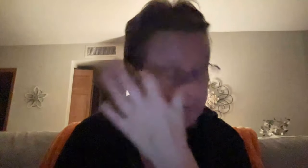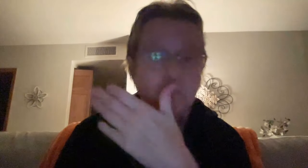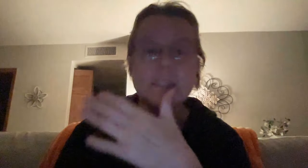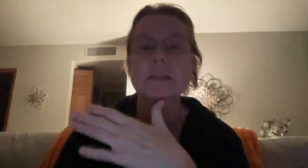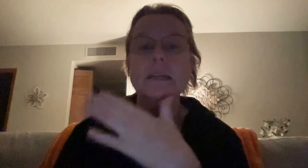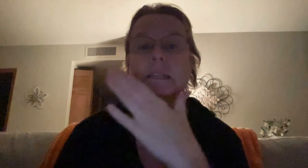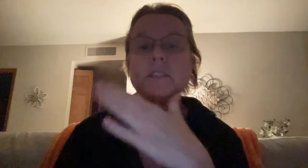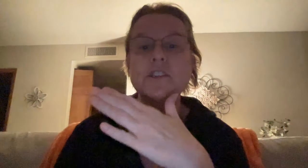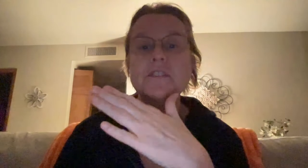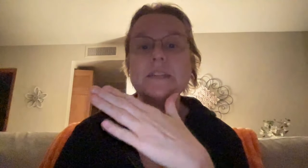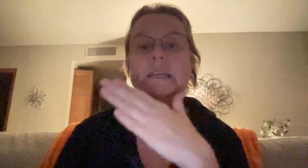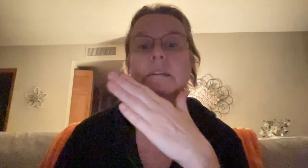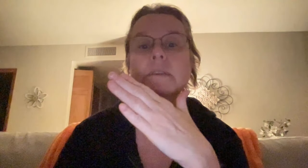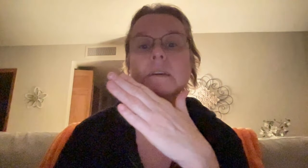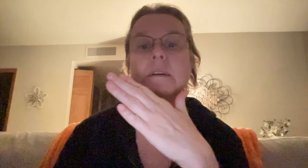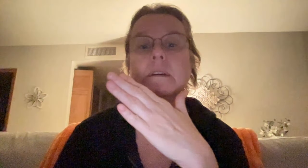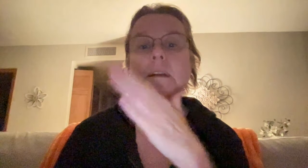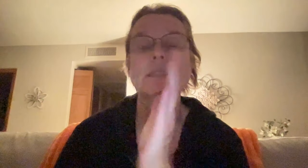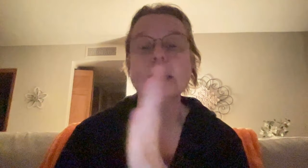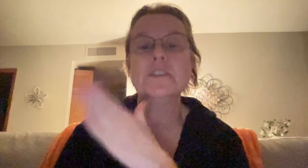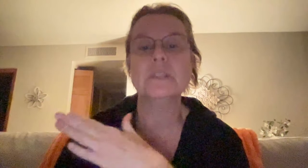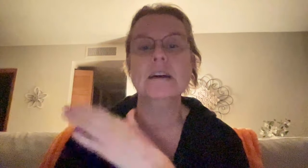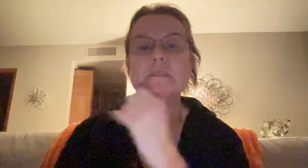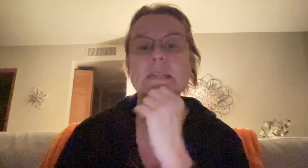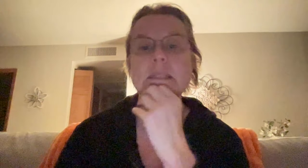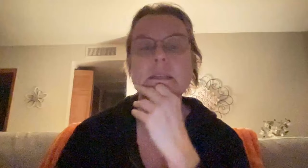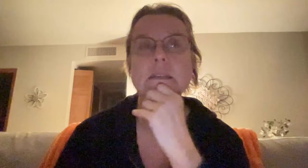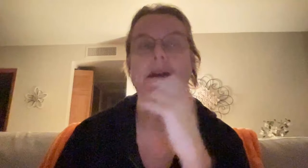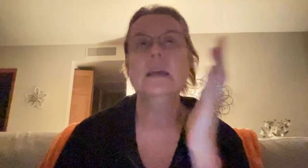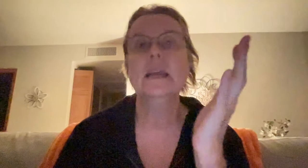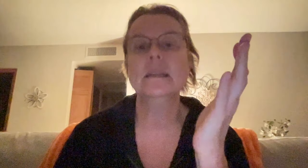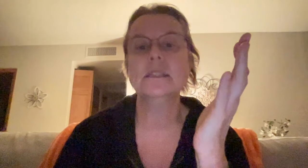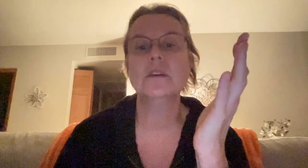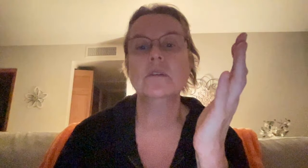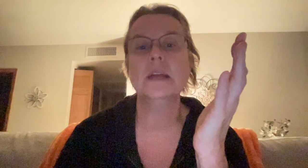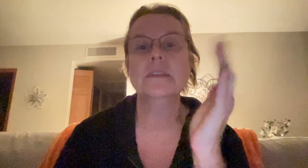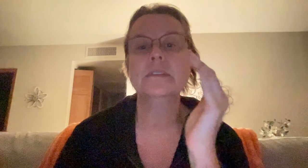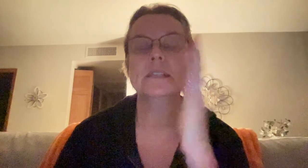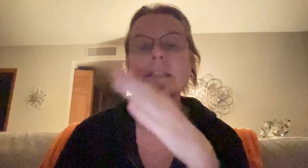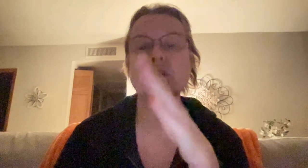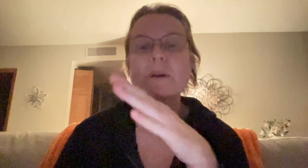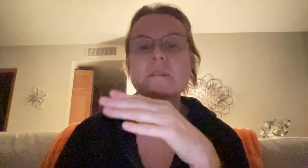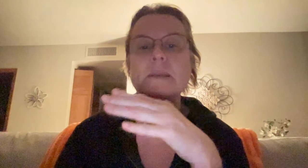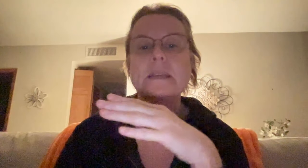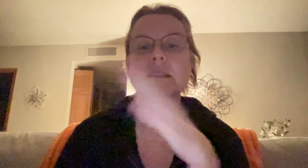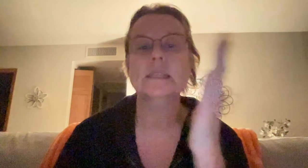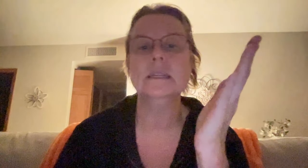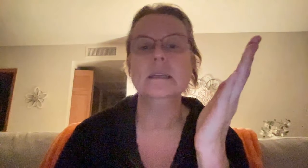I've always been a conservative, a center left basically. And so, and the, the center part of me is the,